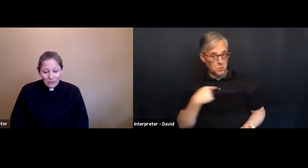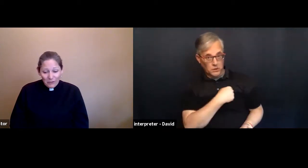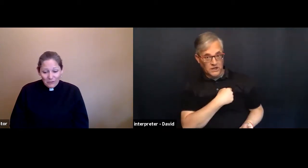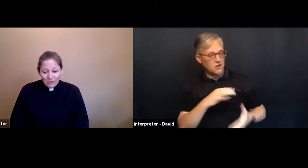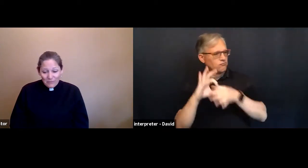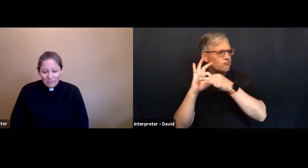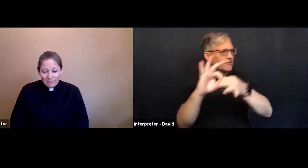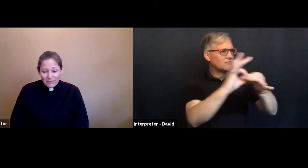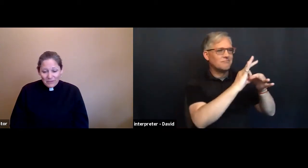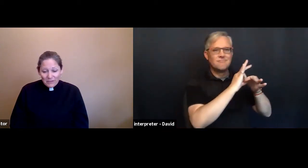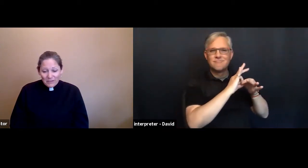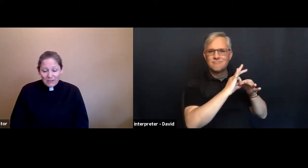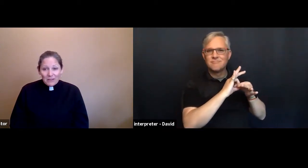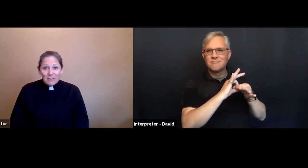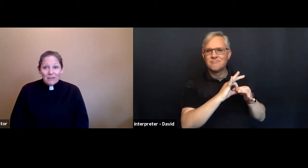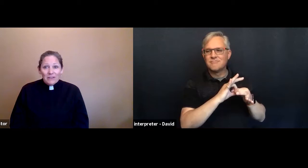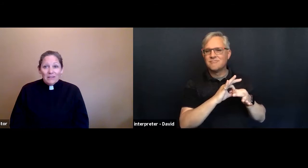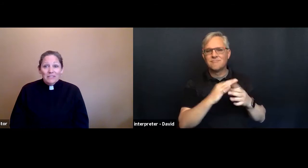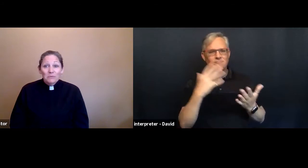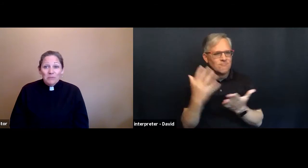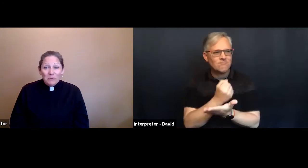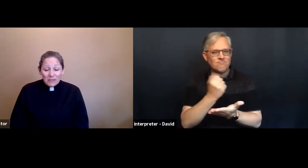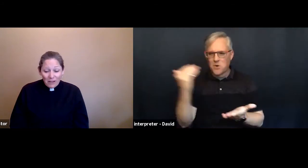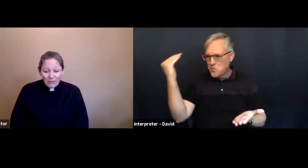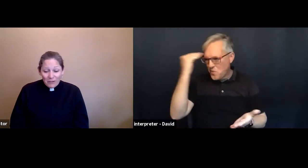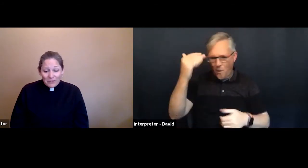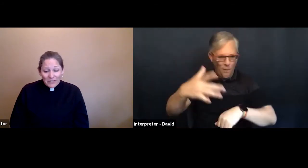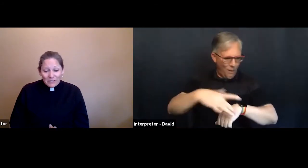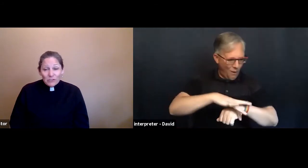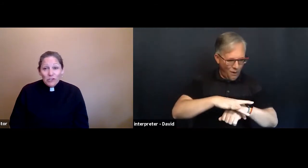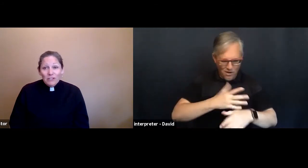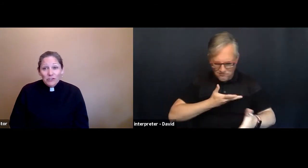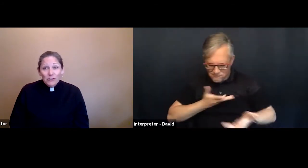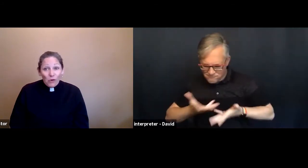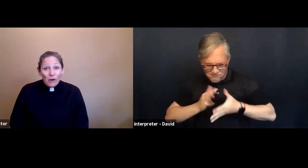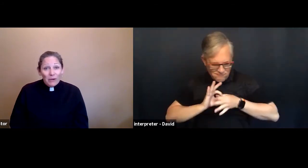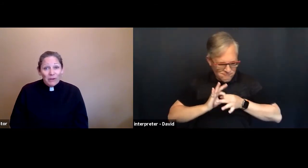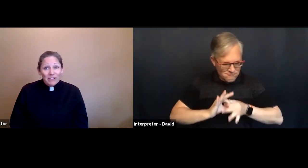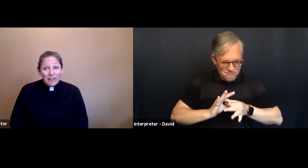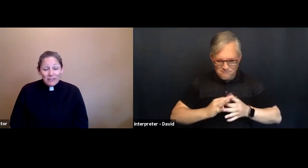earth, to be with others and to enjoy one another.